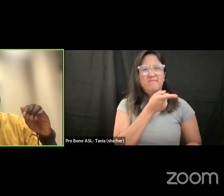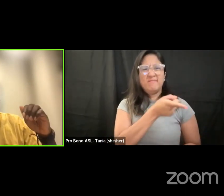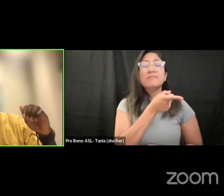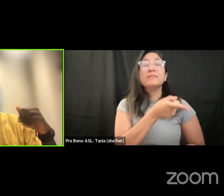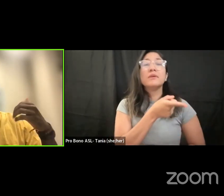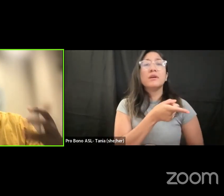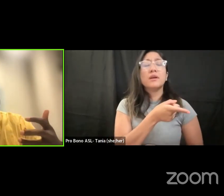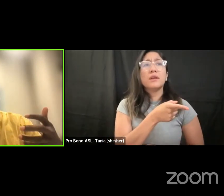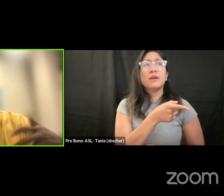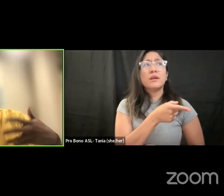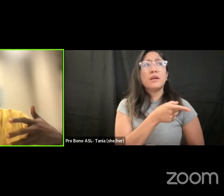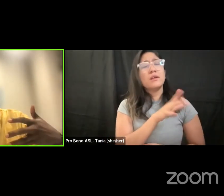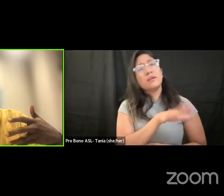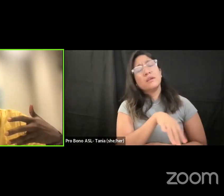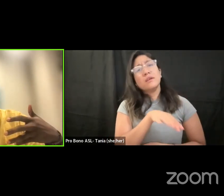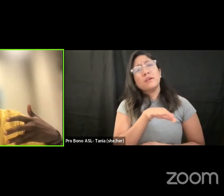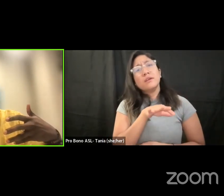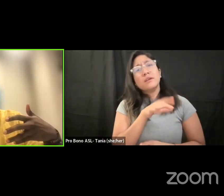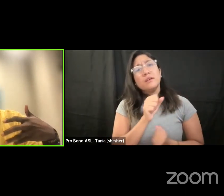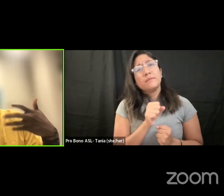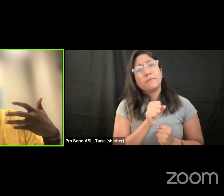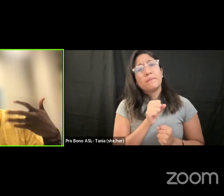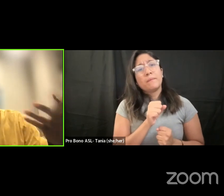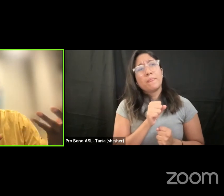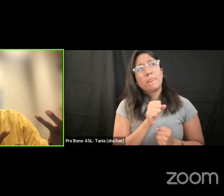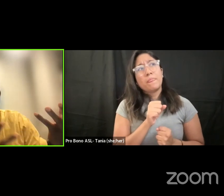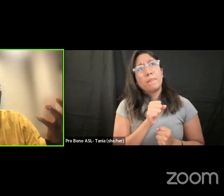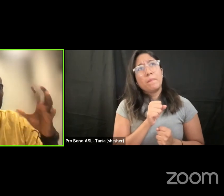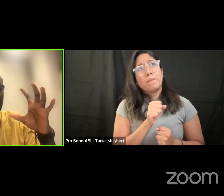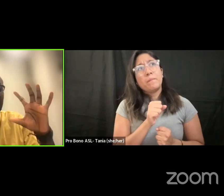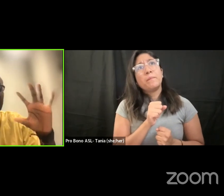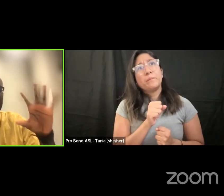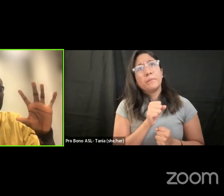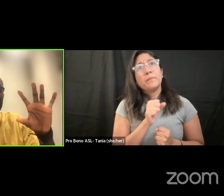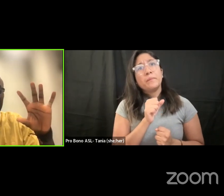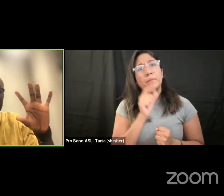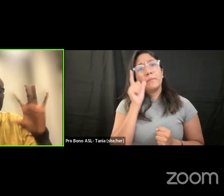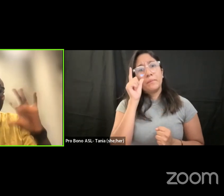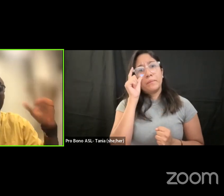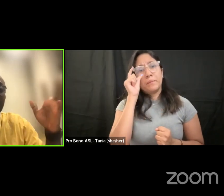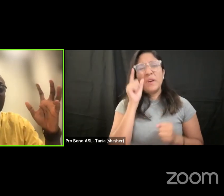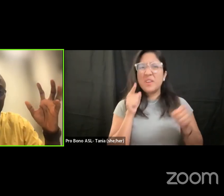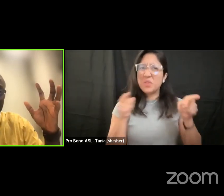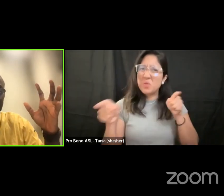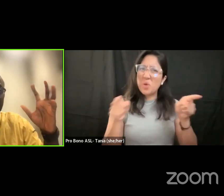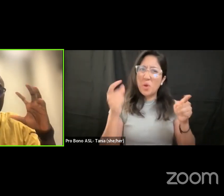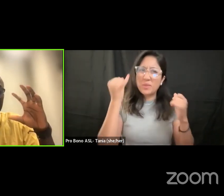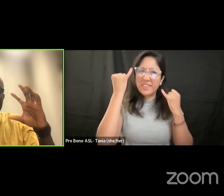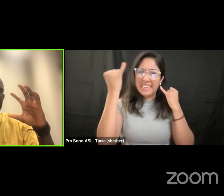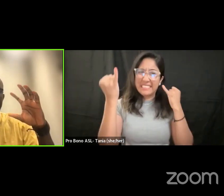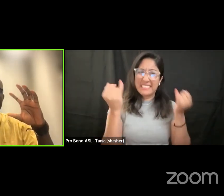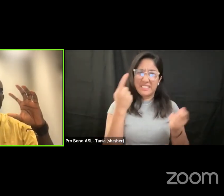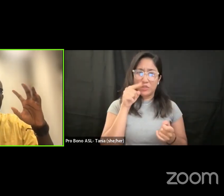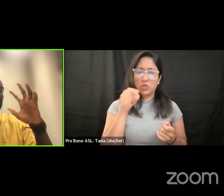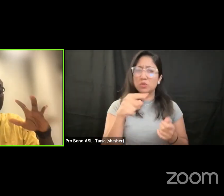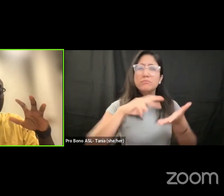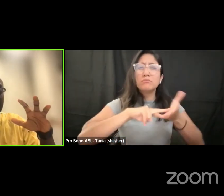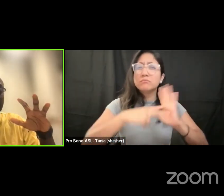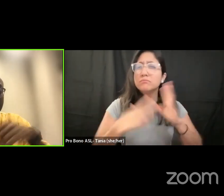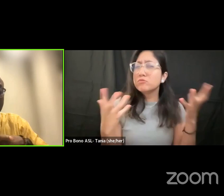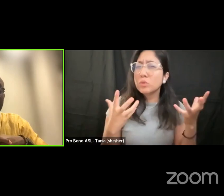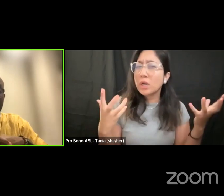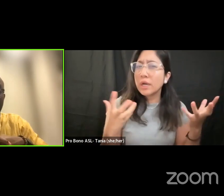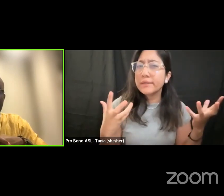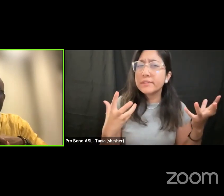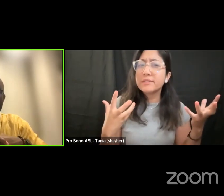you for some you know what does what is what is these two ideas what do they mean um in